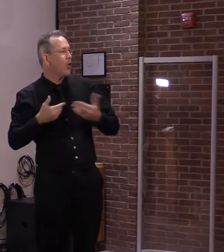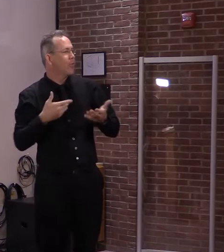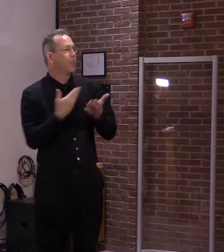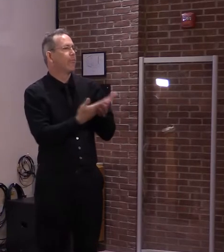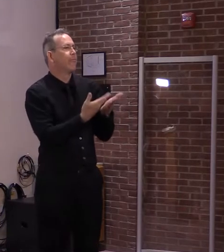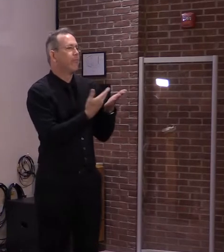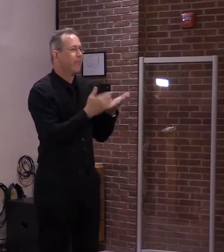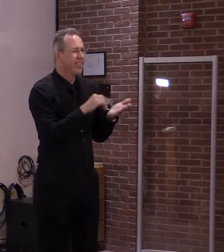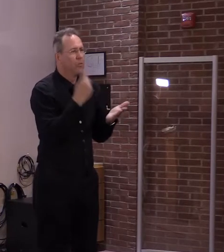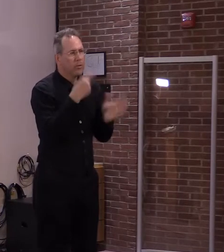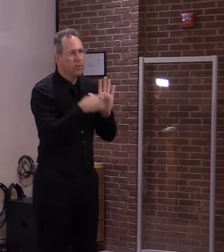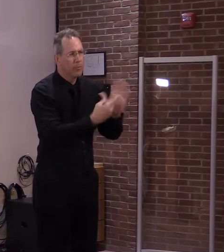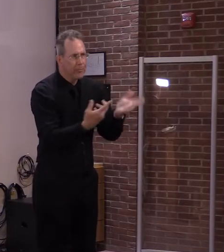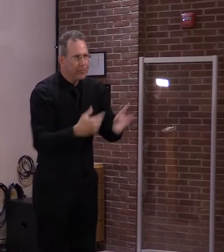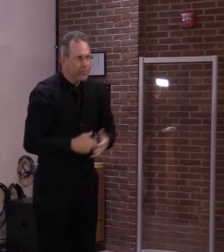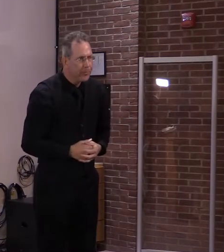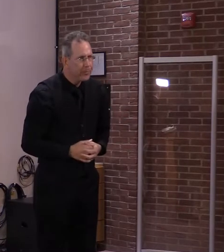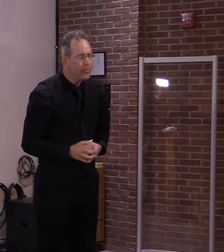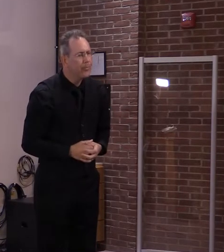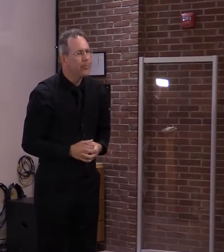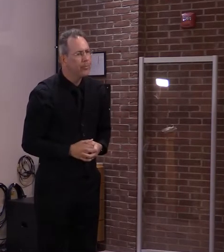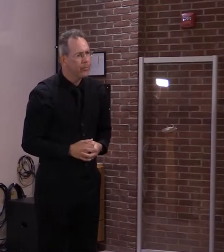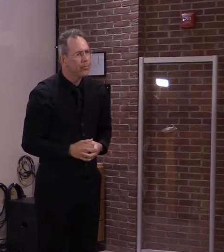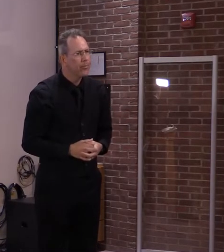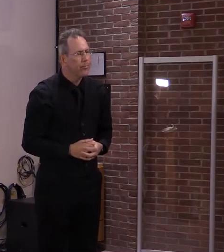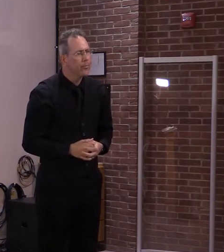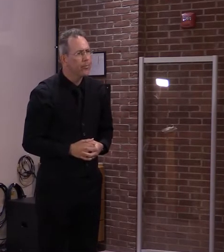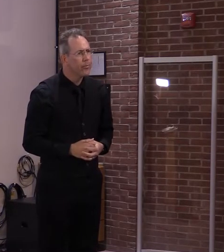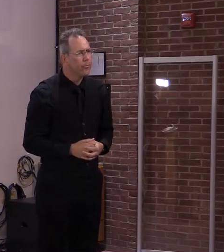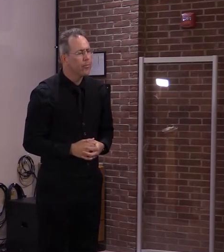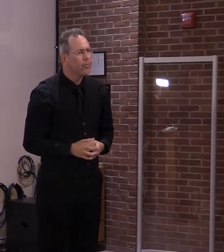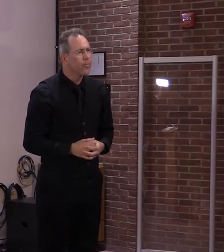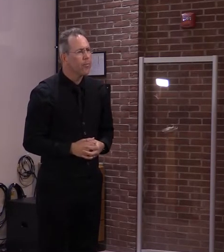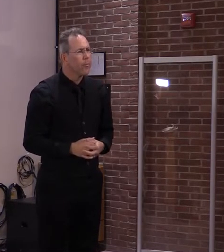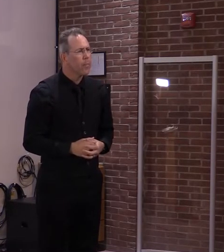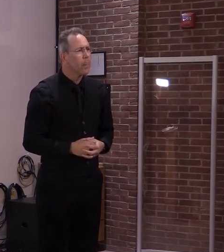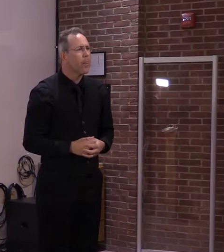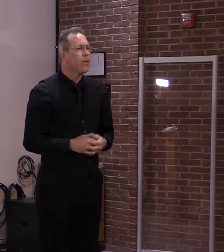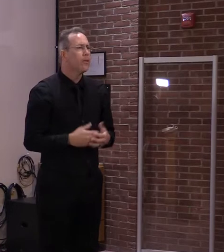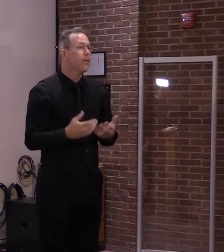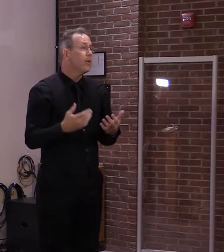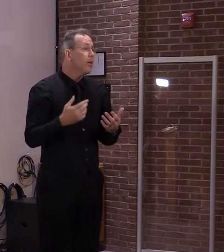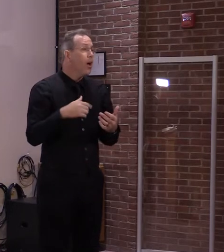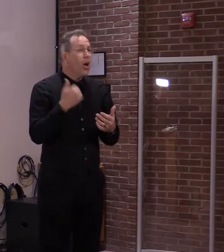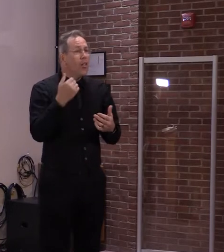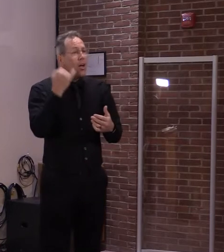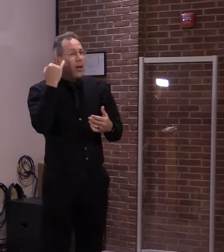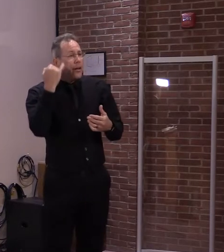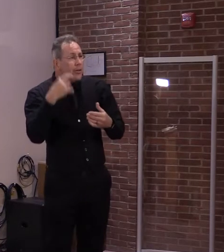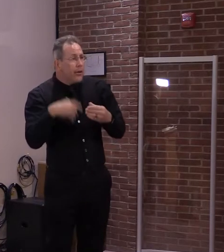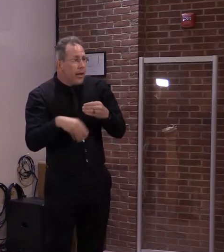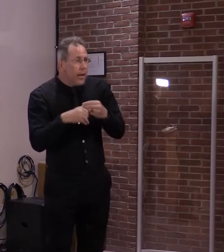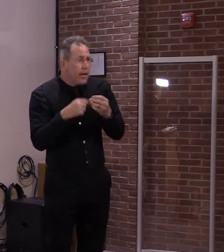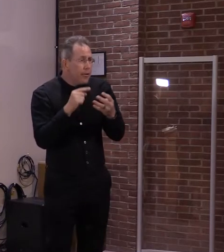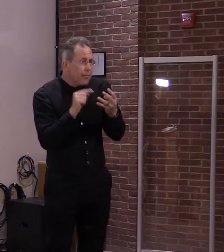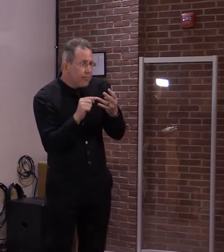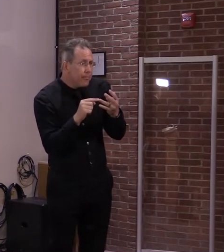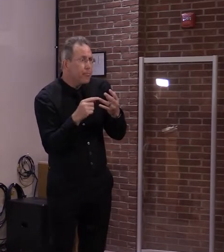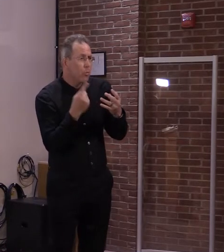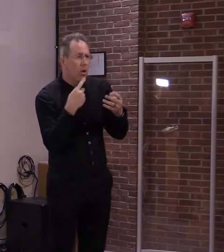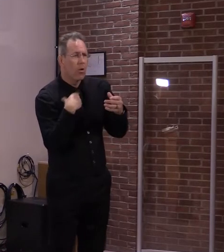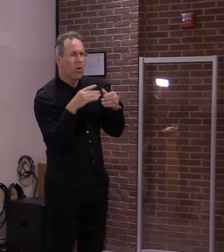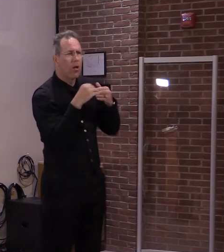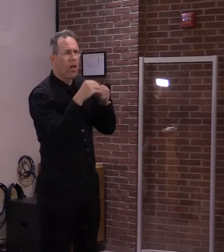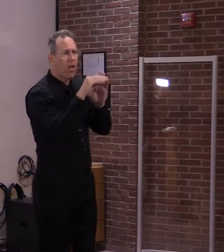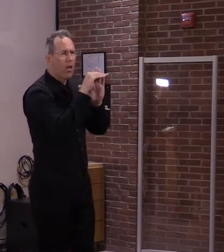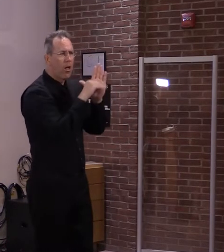forms of income? So we also put that in there as a caveat, just as kind of a forewarning that there